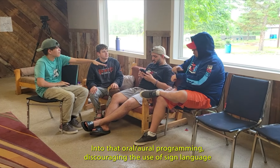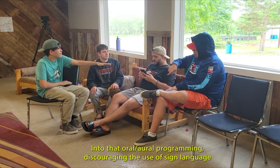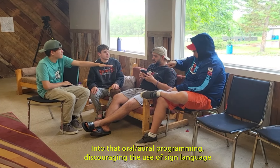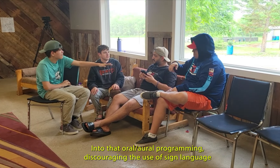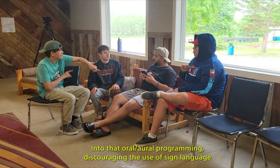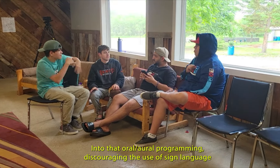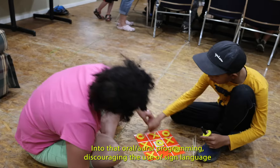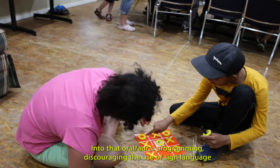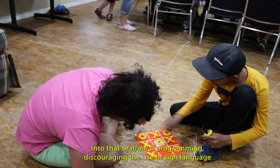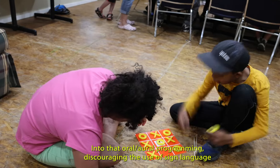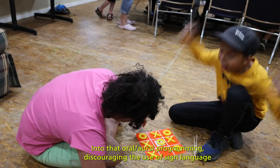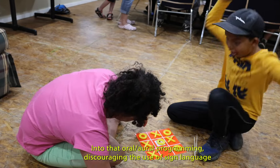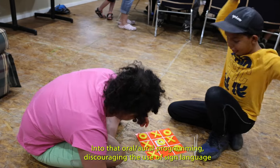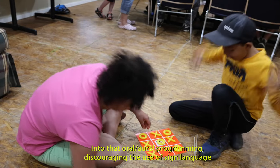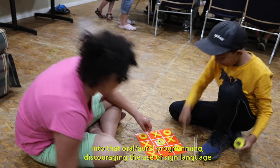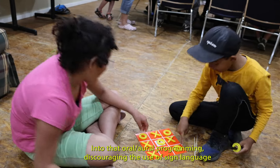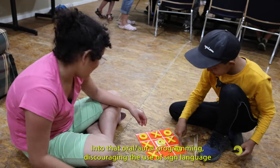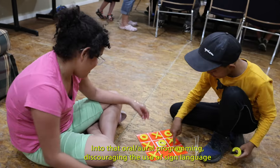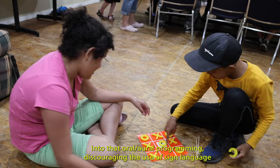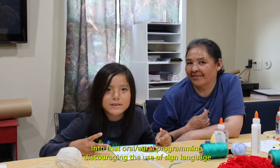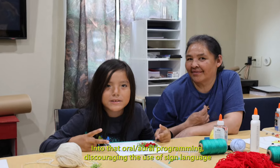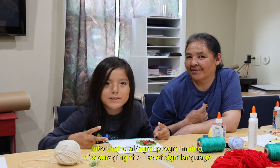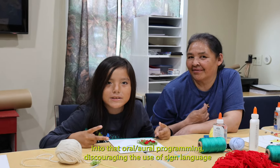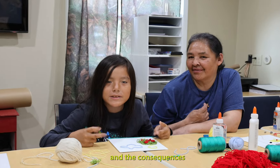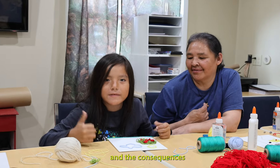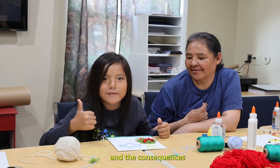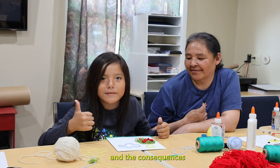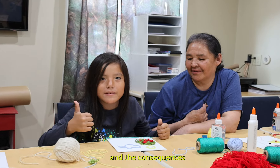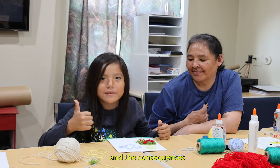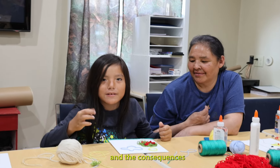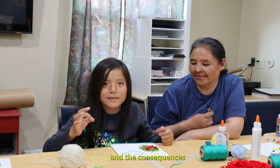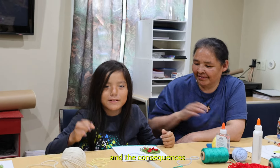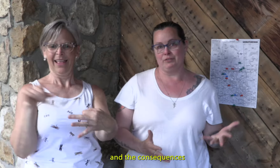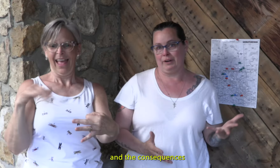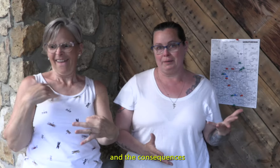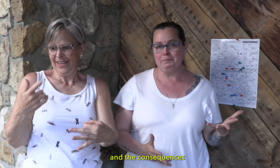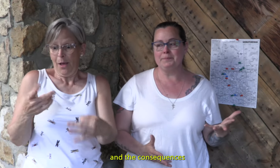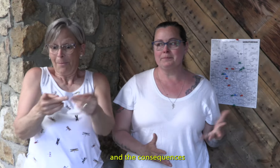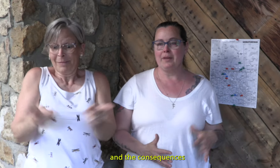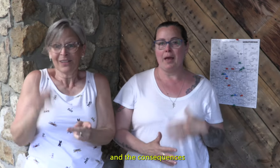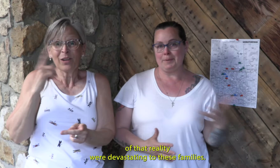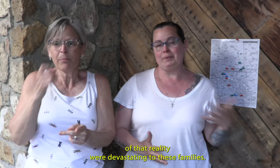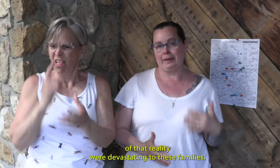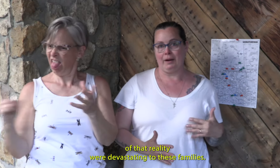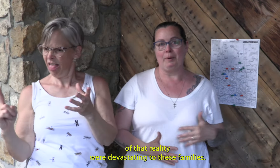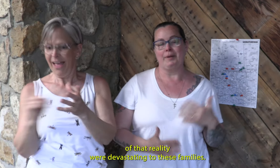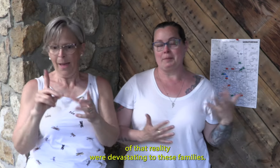programming, discouraging the use of sign language and the consequences of that reality